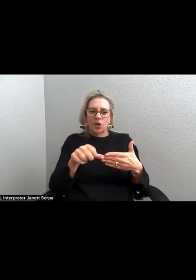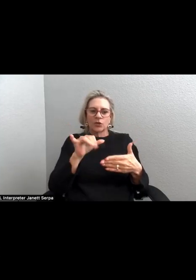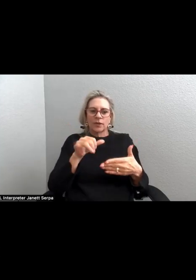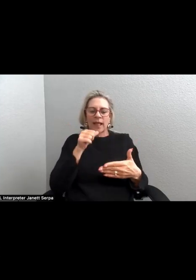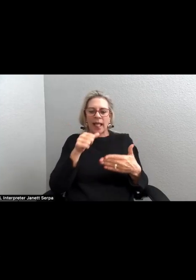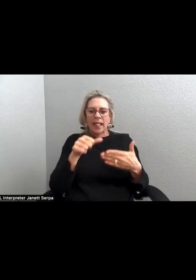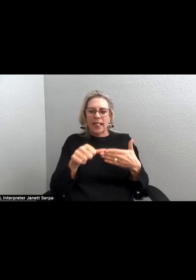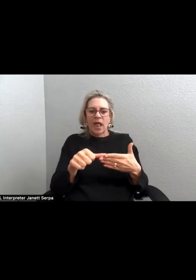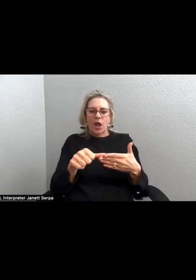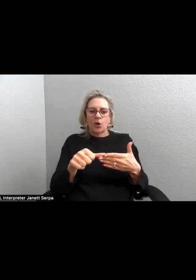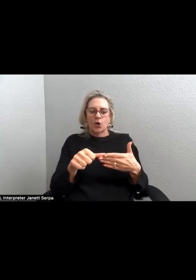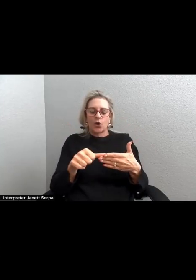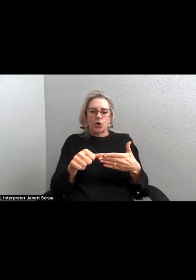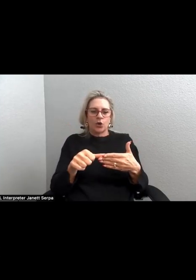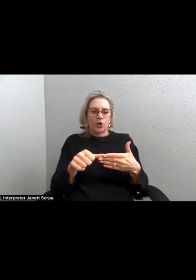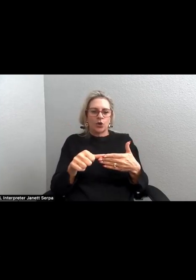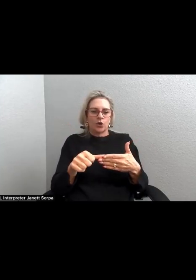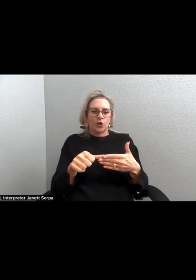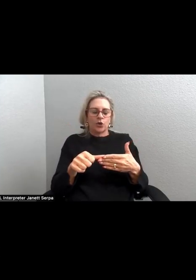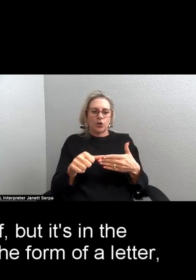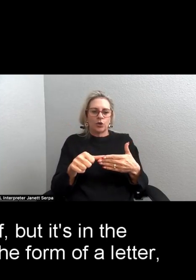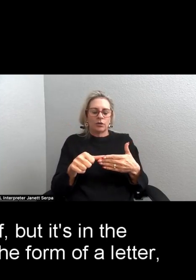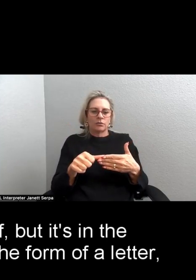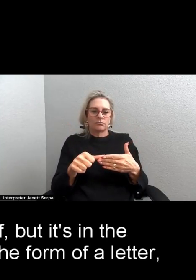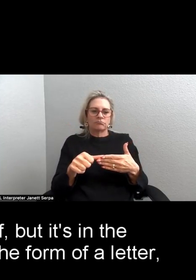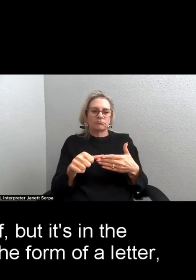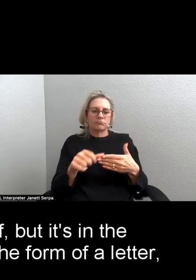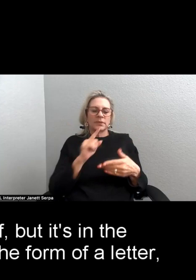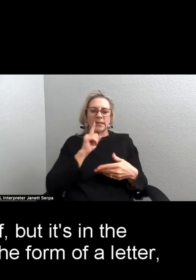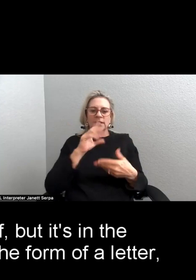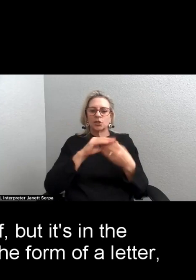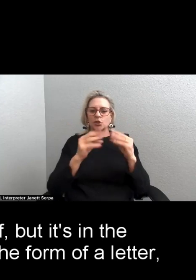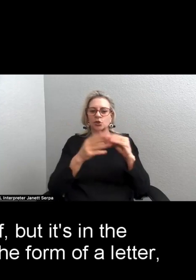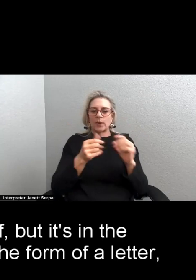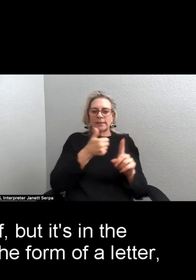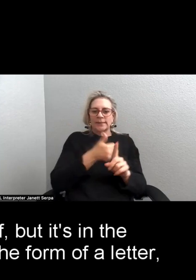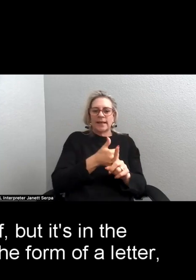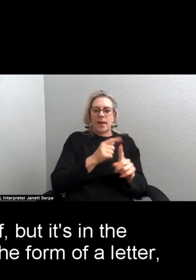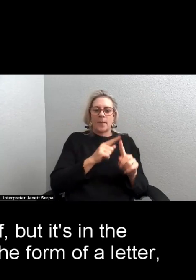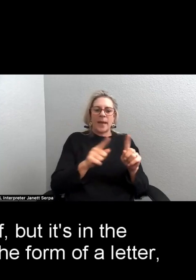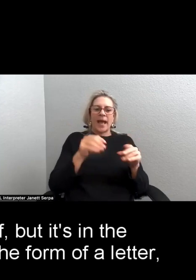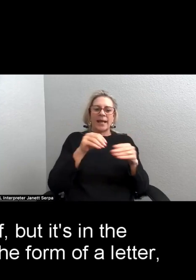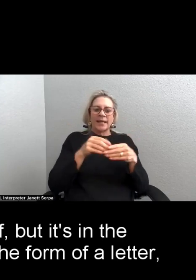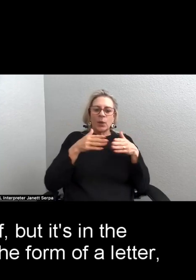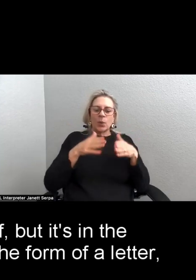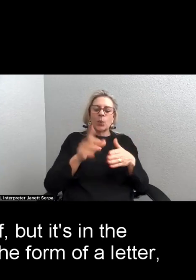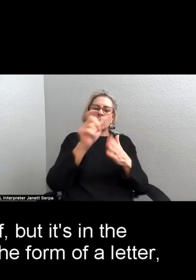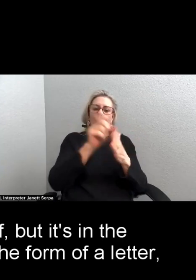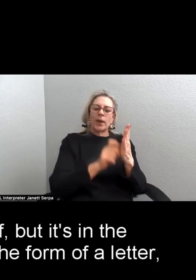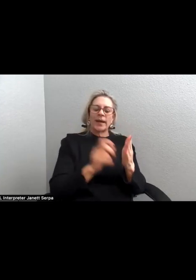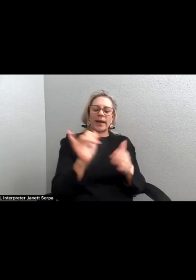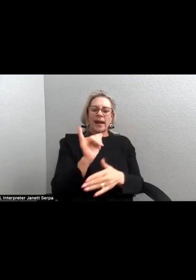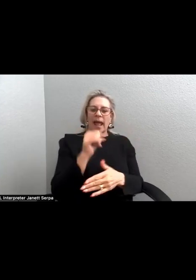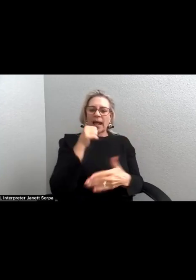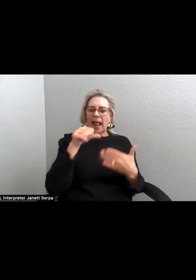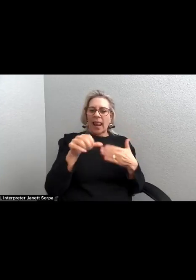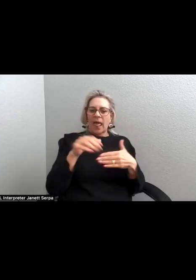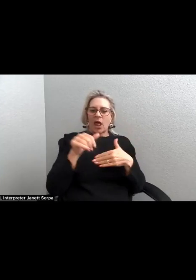a story in itself, but it's written in the form of a letter.